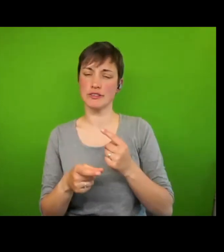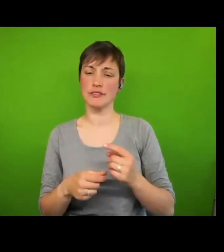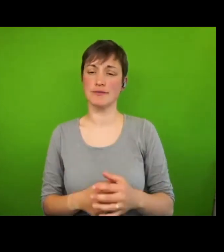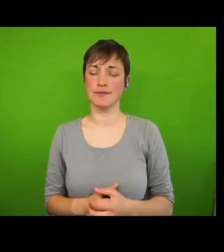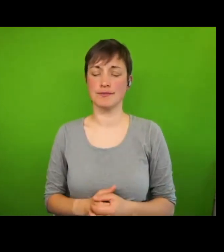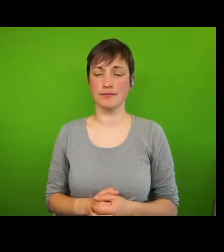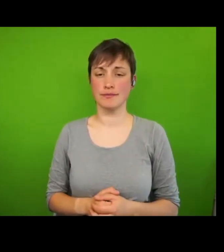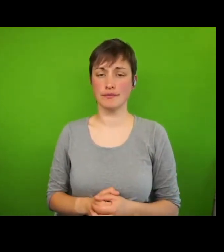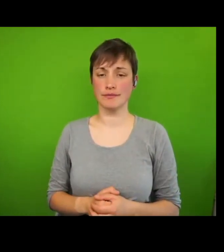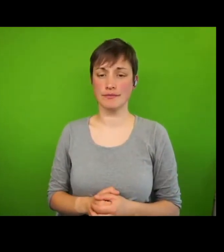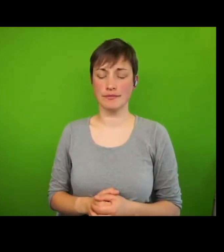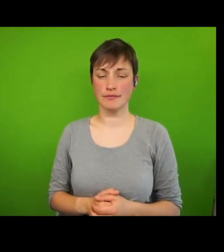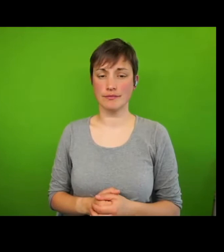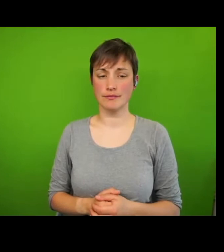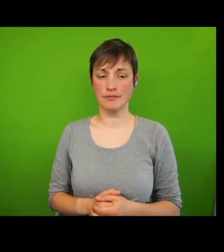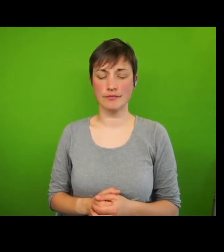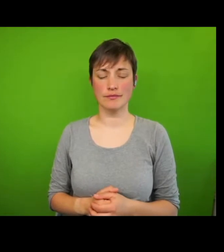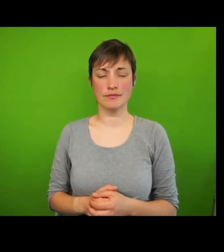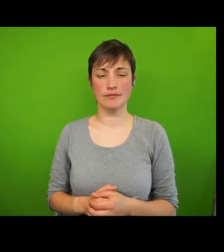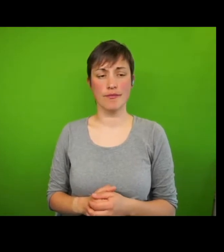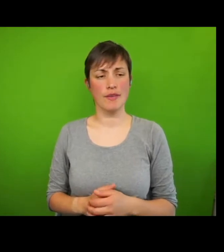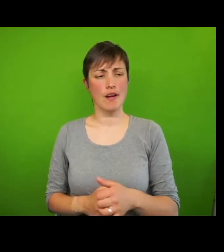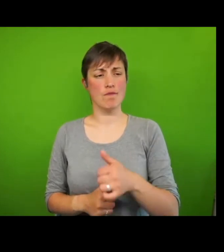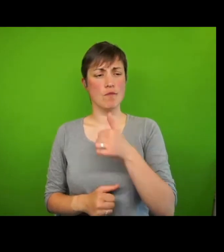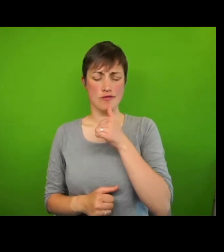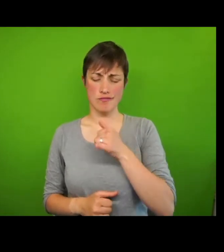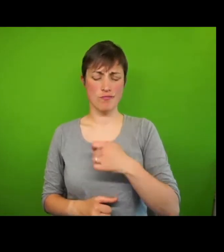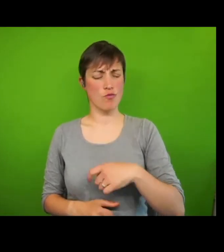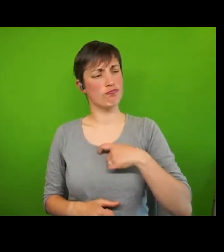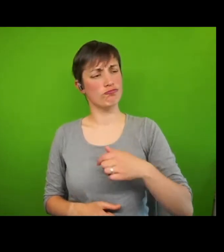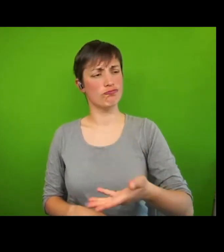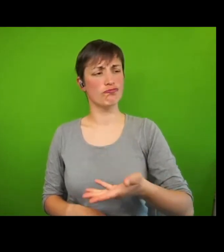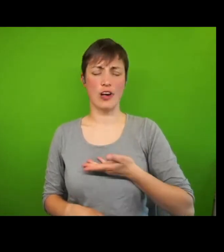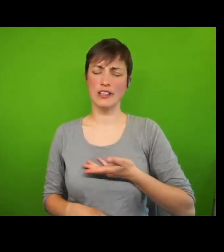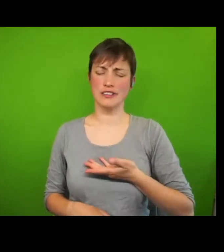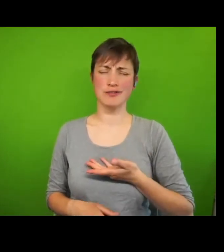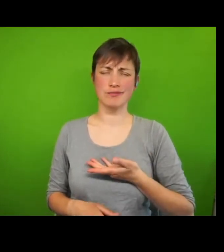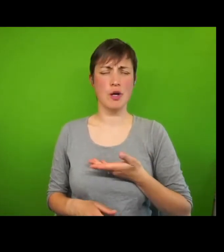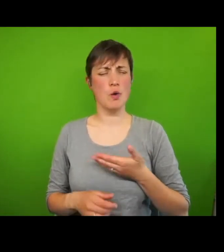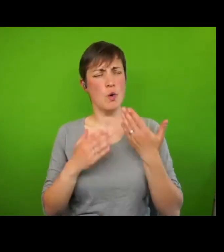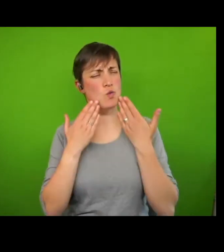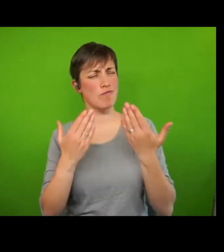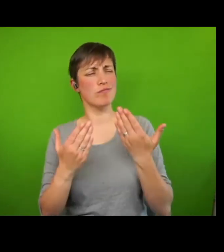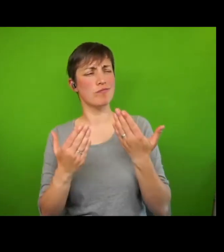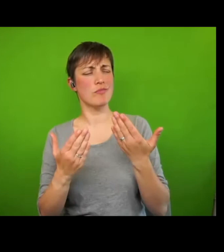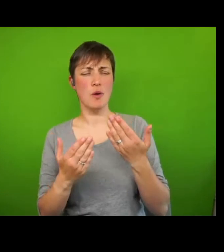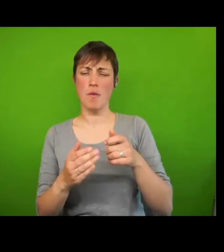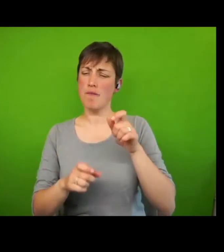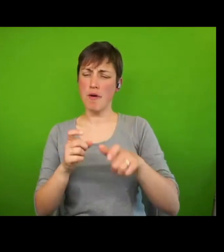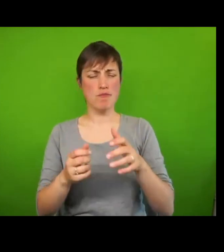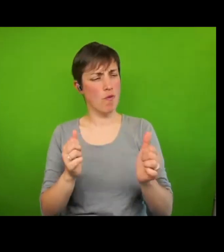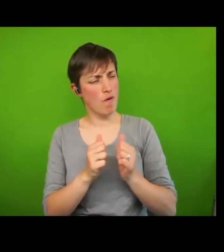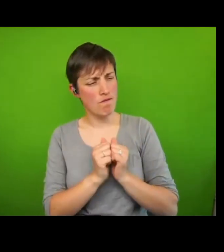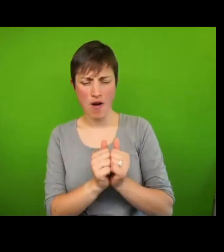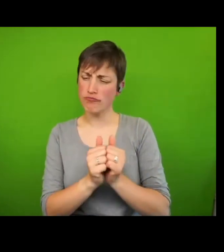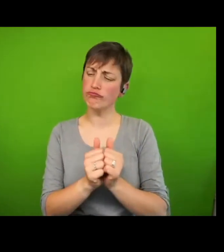anti-poverty activists has been described as an affirmative communication strategy designed not just to change perceptions of